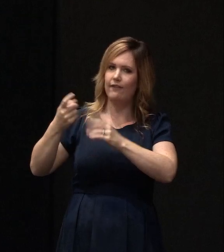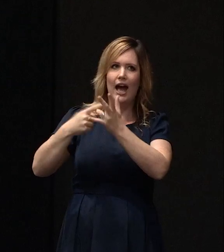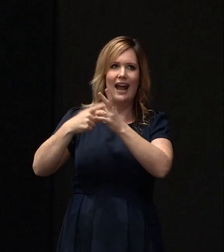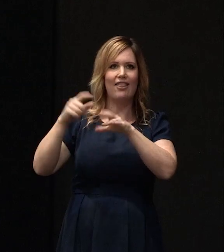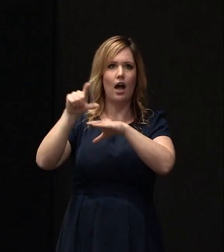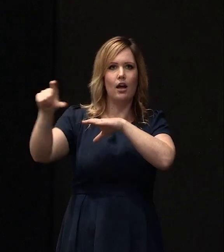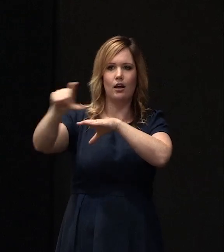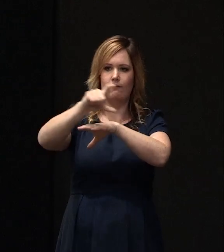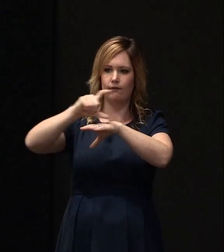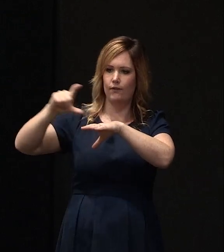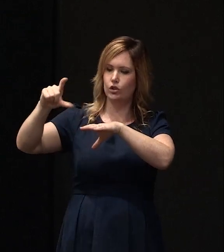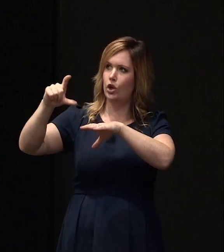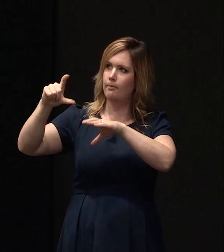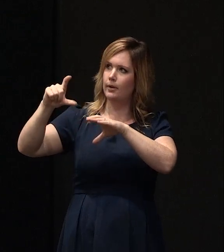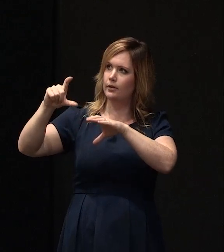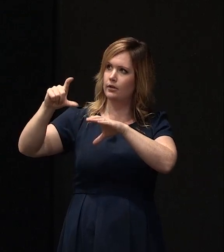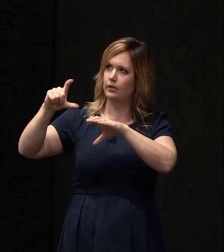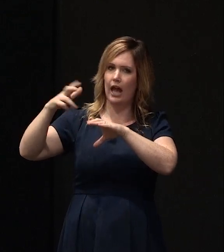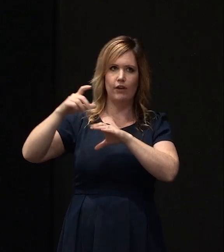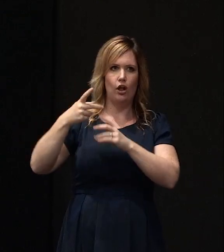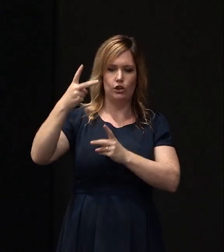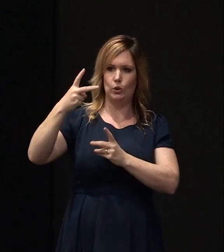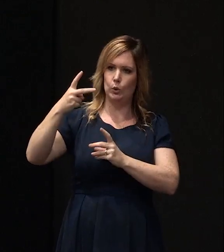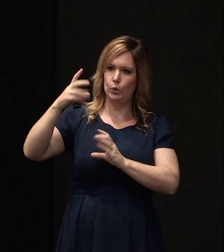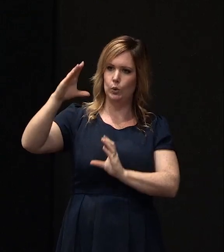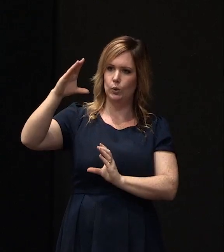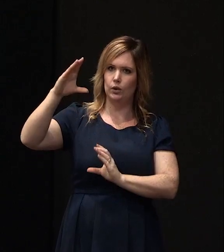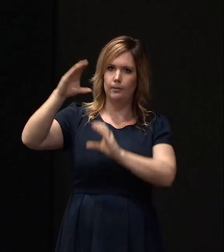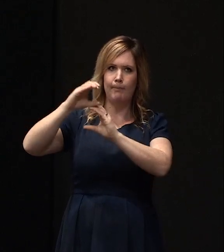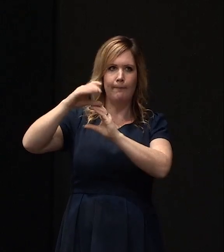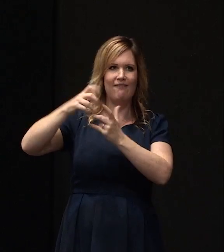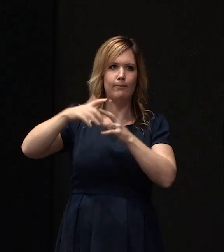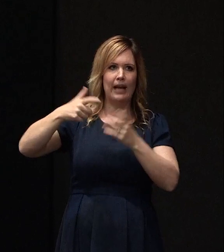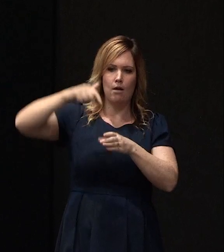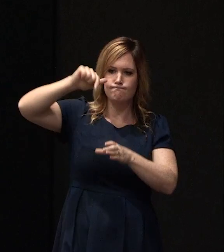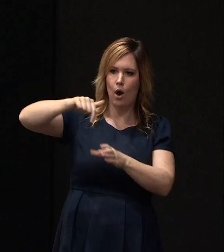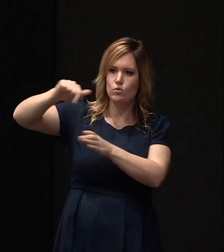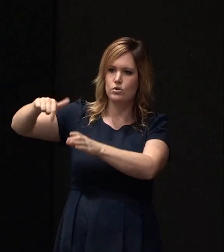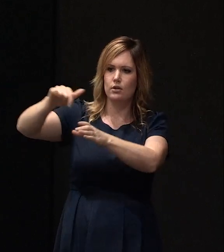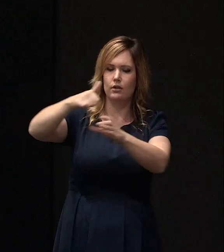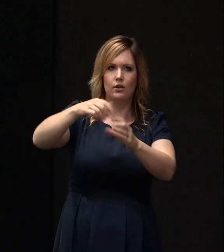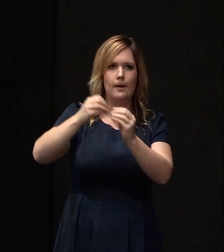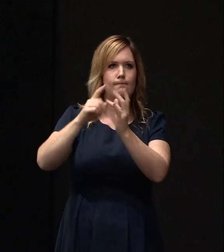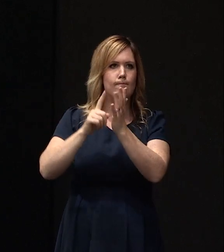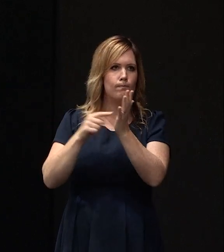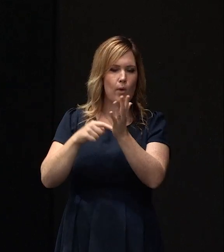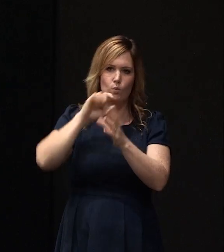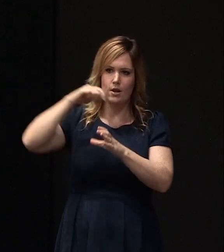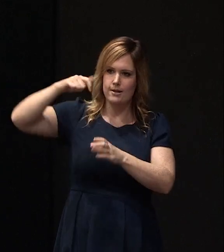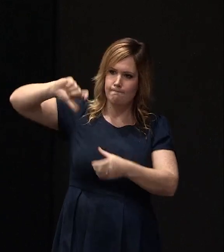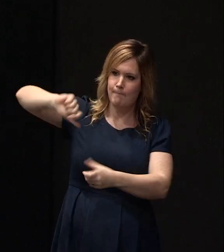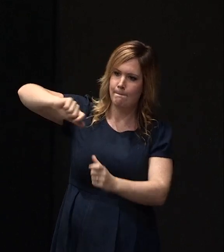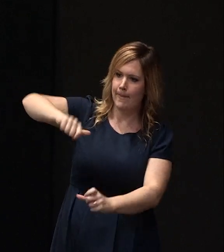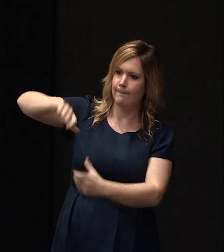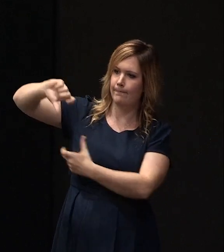which goes on the top. And then the two foundations are then joined by large bolts. And then if the extremely